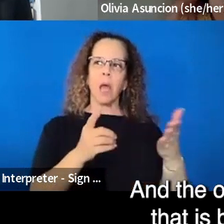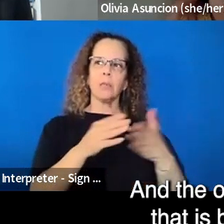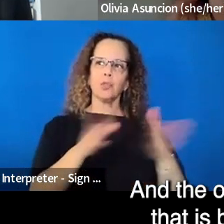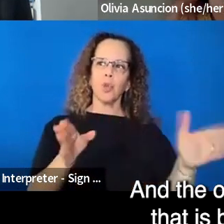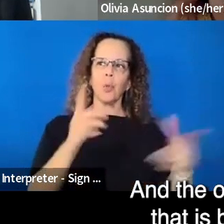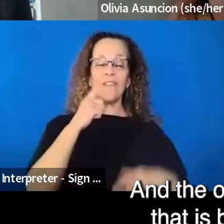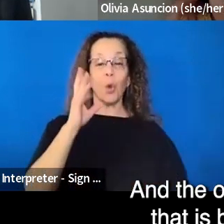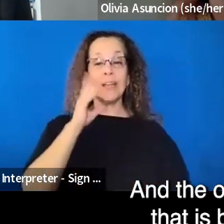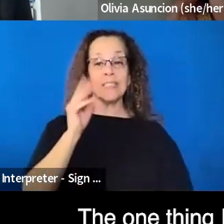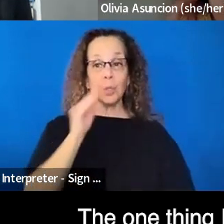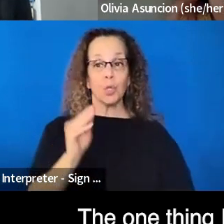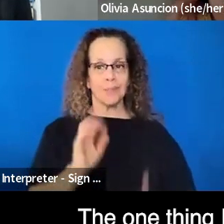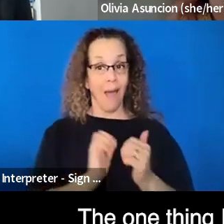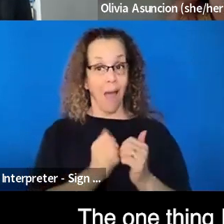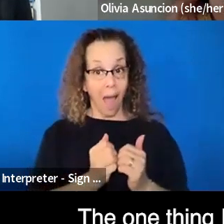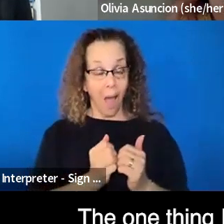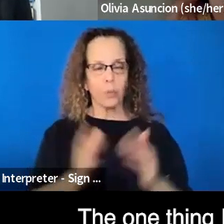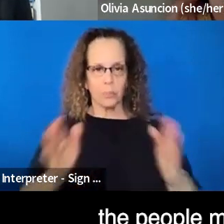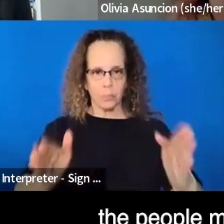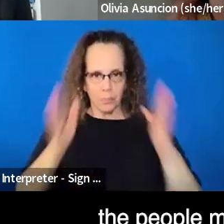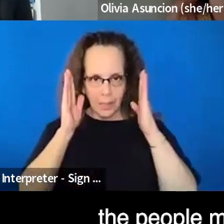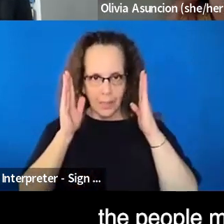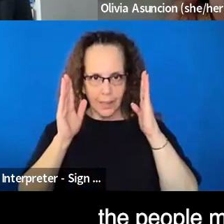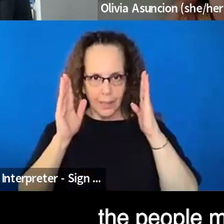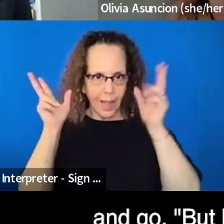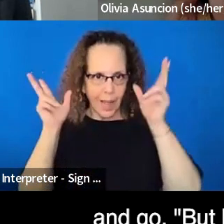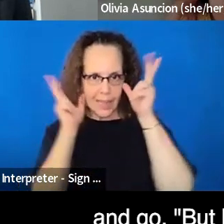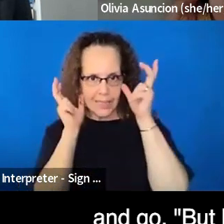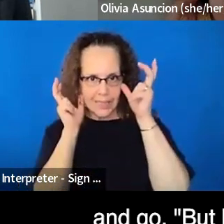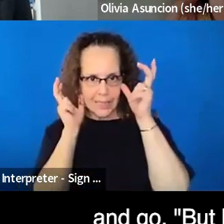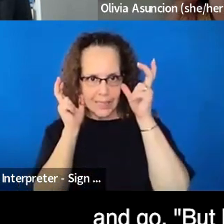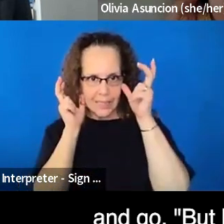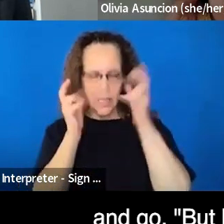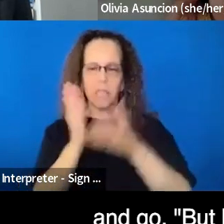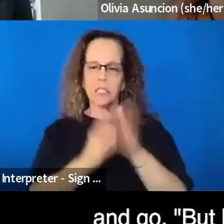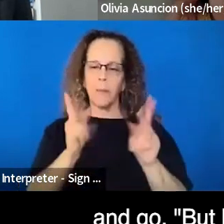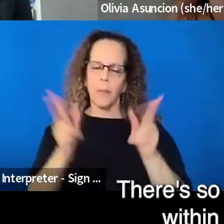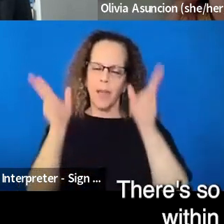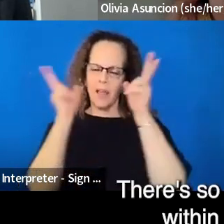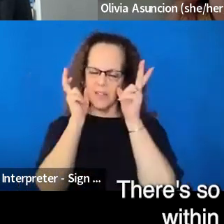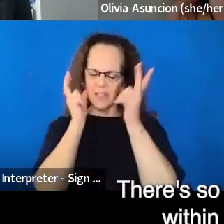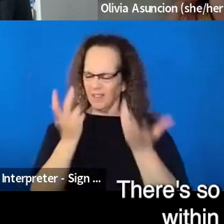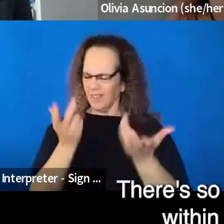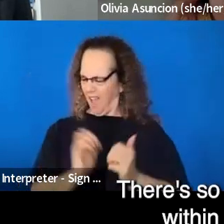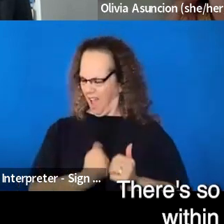do that is by listening. The one thing I'd say is you can't, people might listen to this and go, but how do I do that? There's so much diversity within